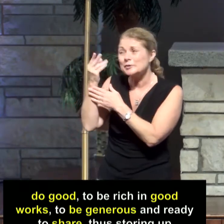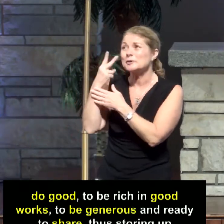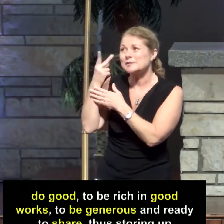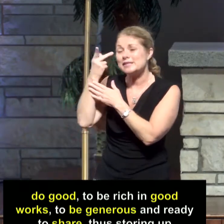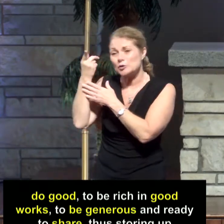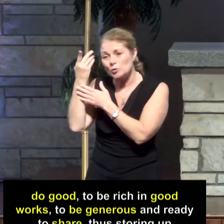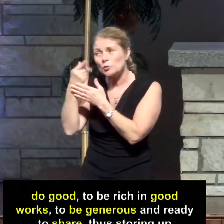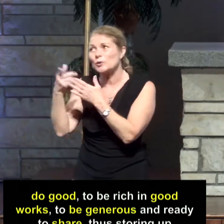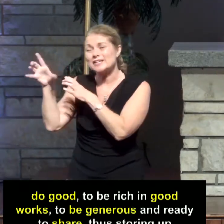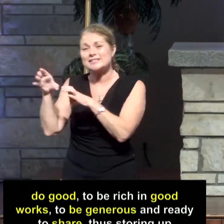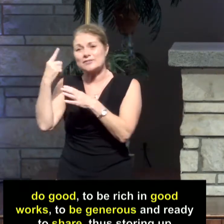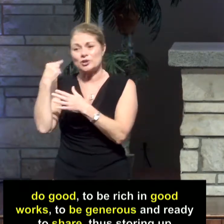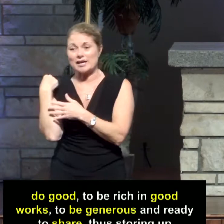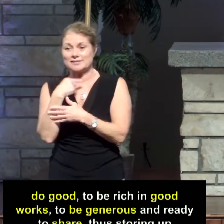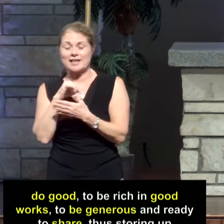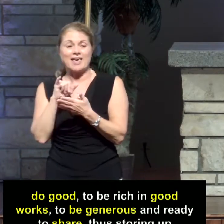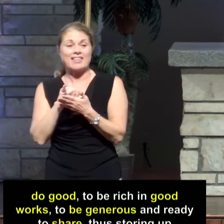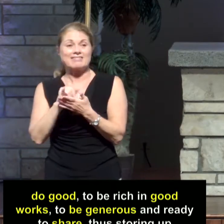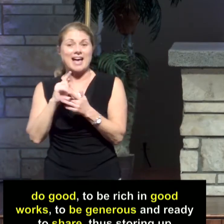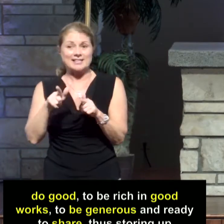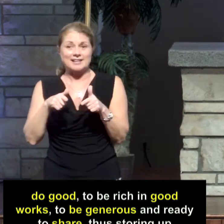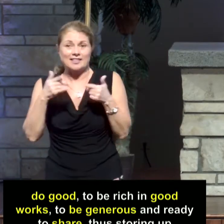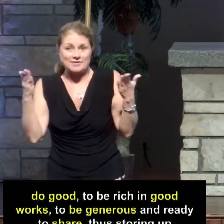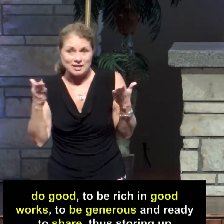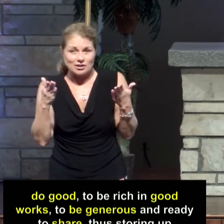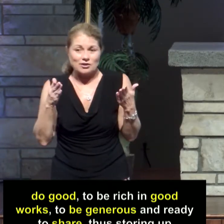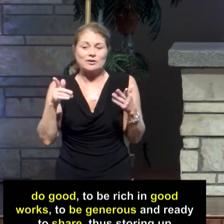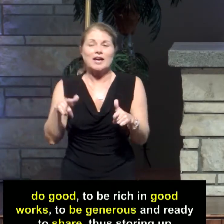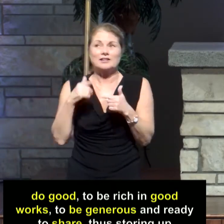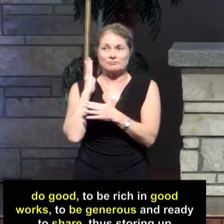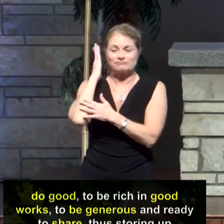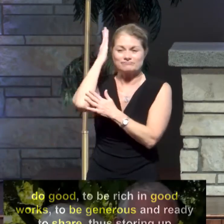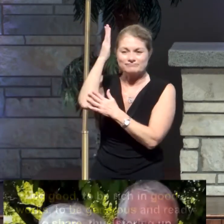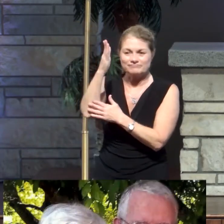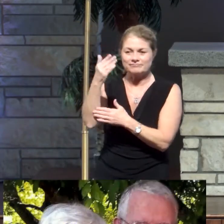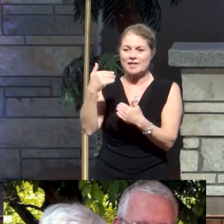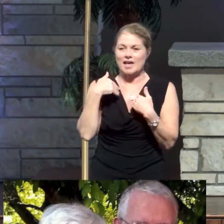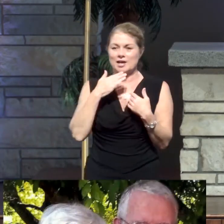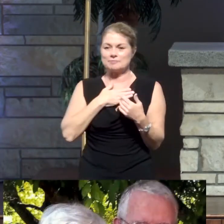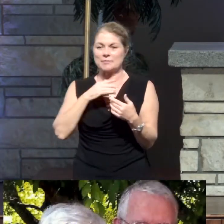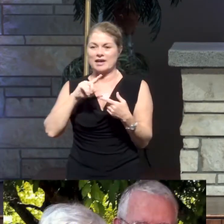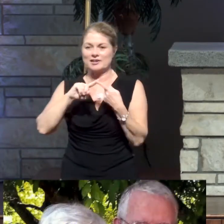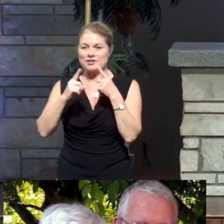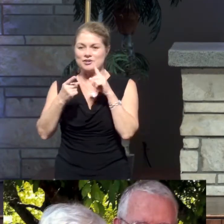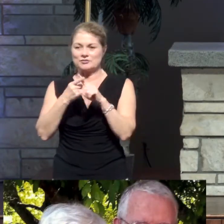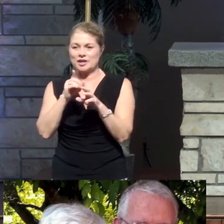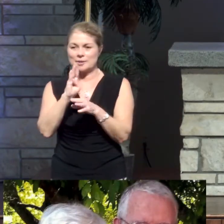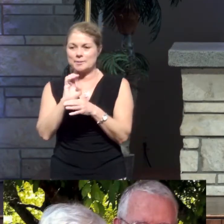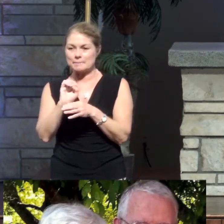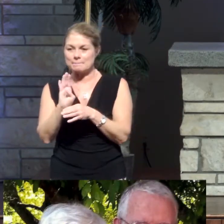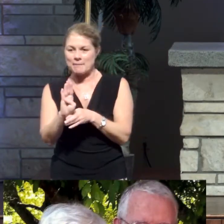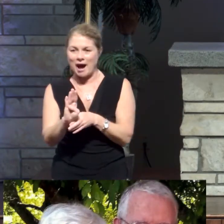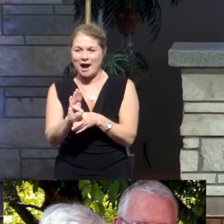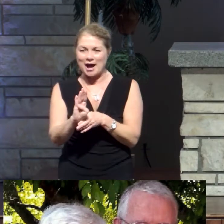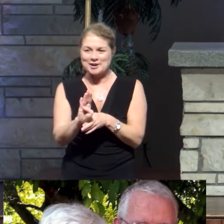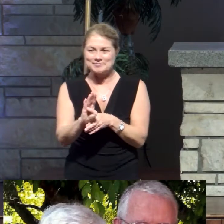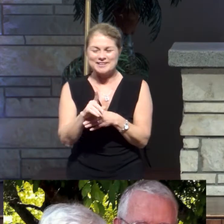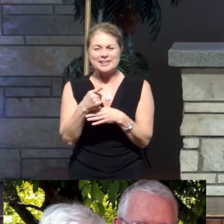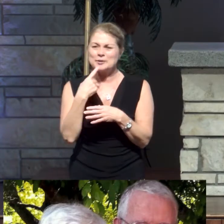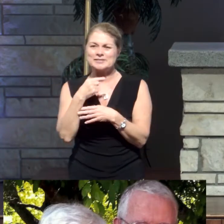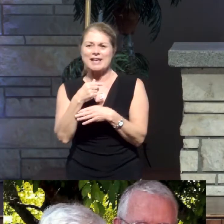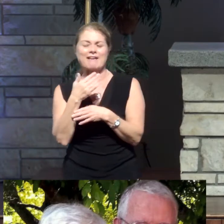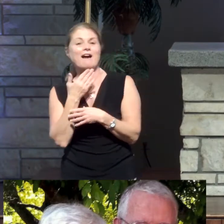That's life. Life in the present and life to come. I had my buddy Bob Van Hoose who's with the Lord right now from Kentucky. Bob would say, honey.